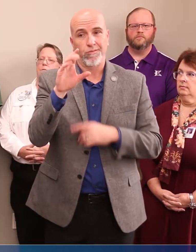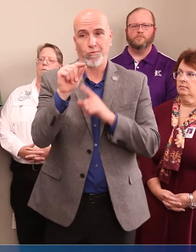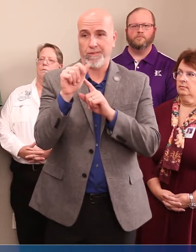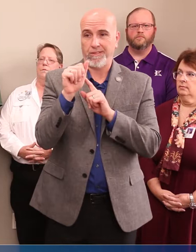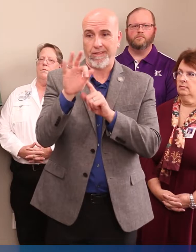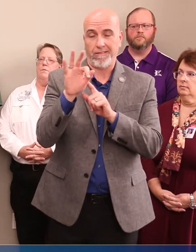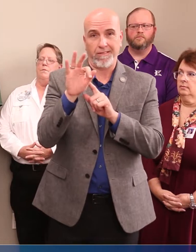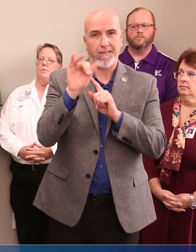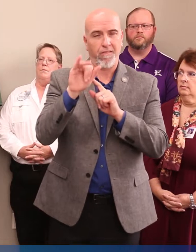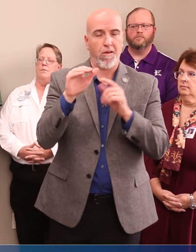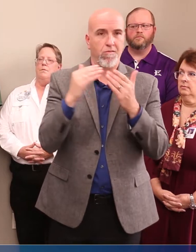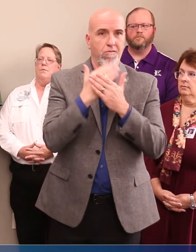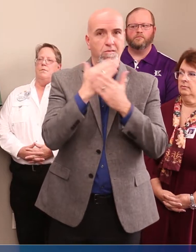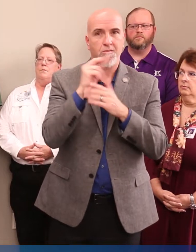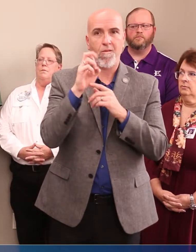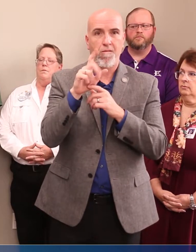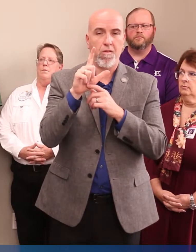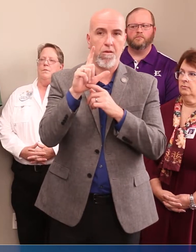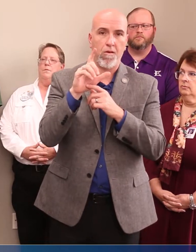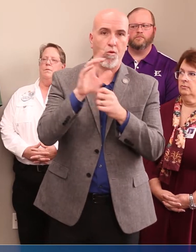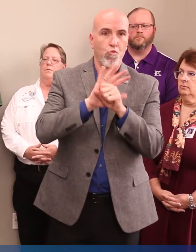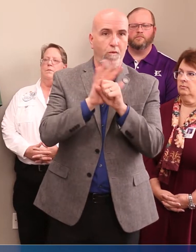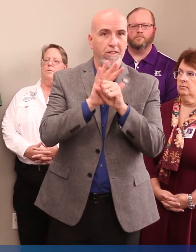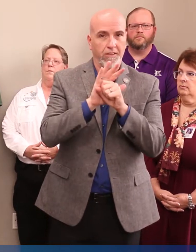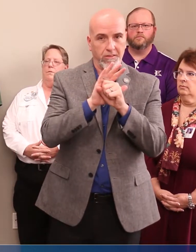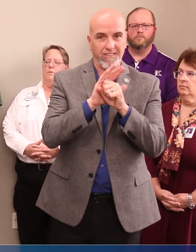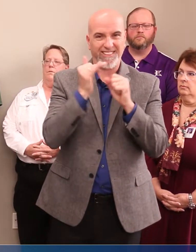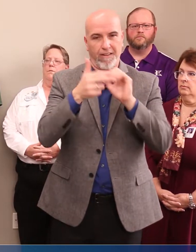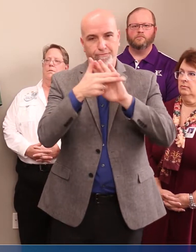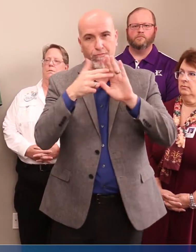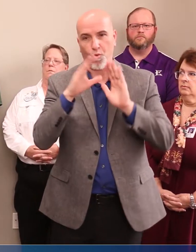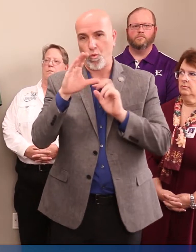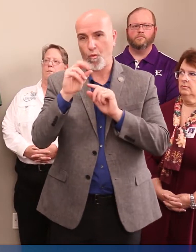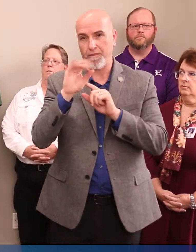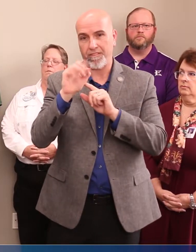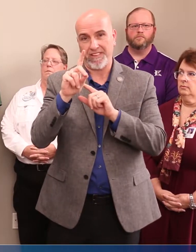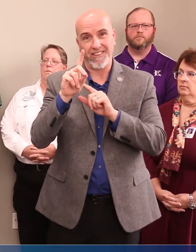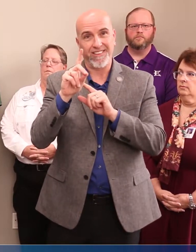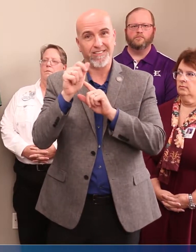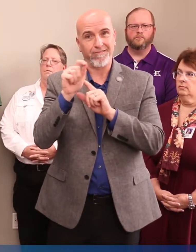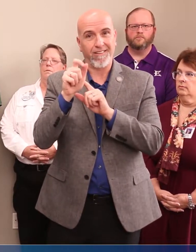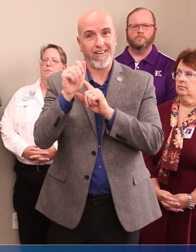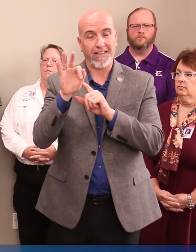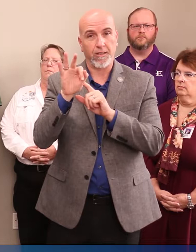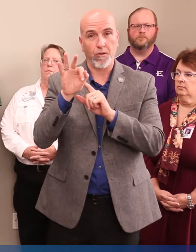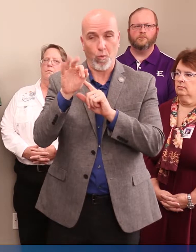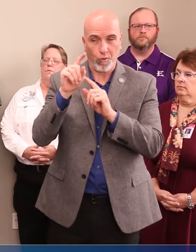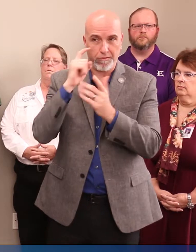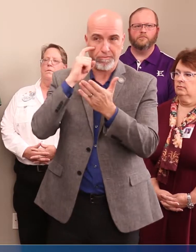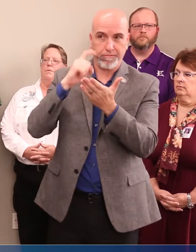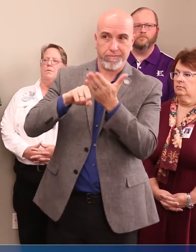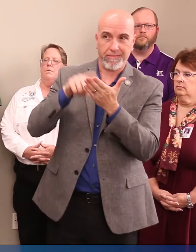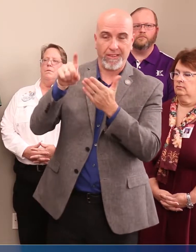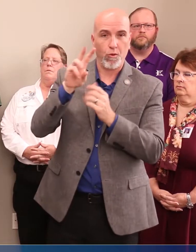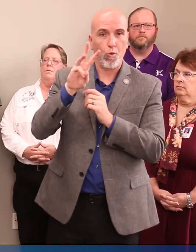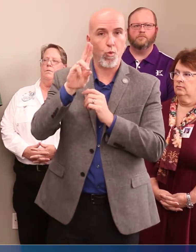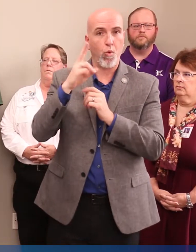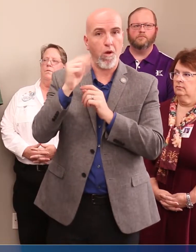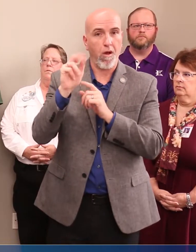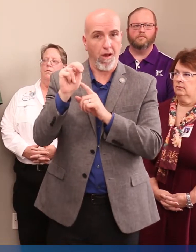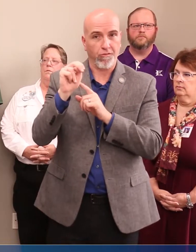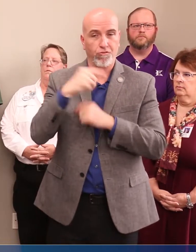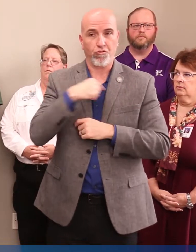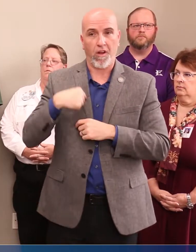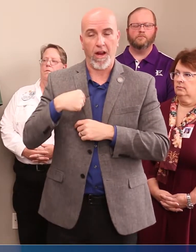coronavirus, now designated as COVID-19, was detected in Wuhan, China, and is recognized globally